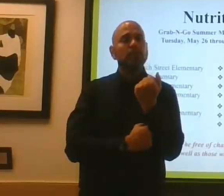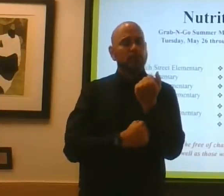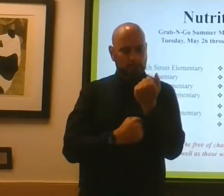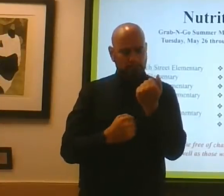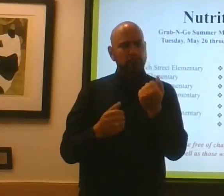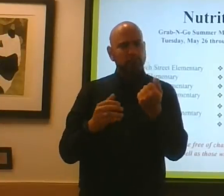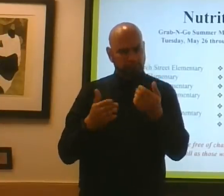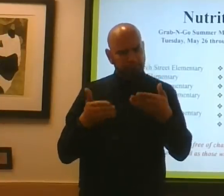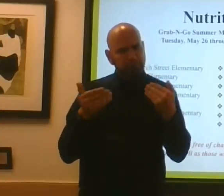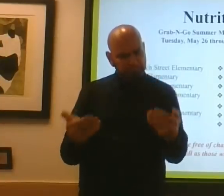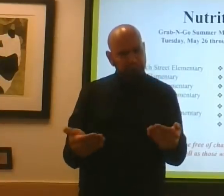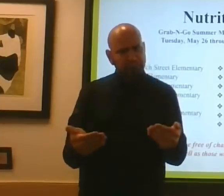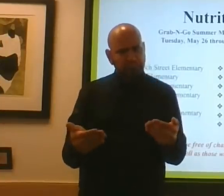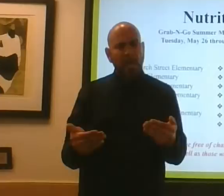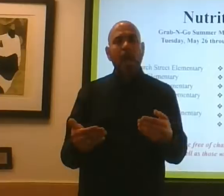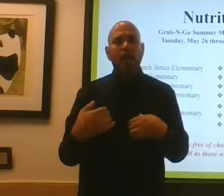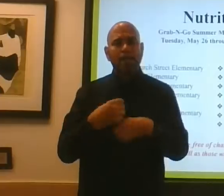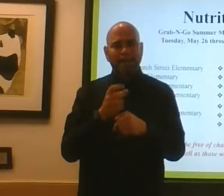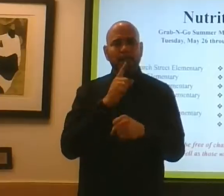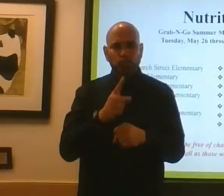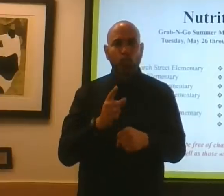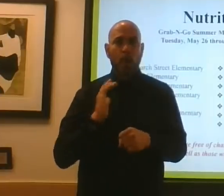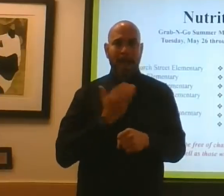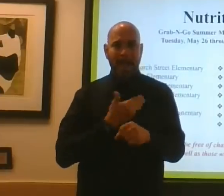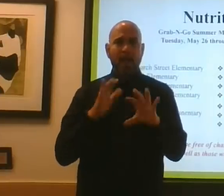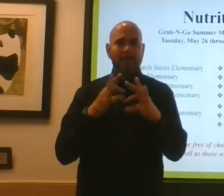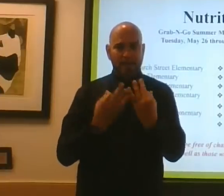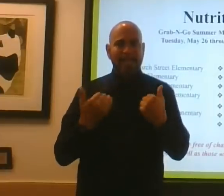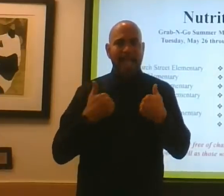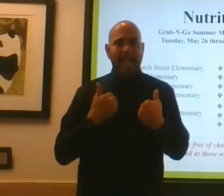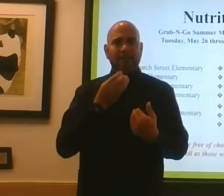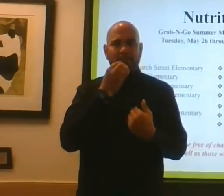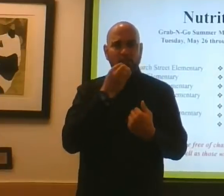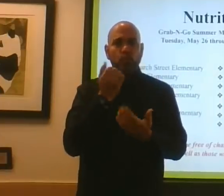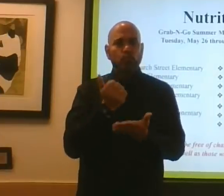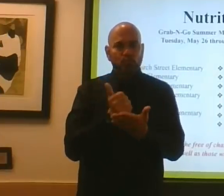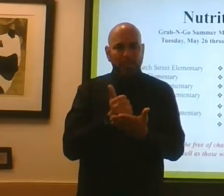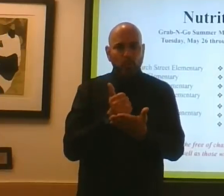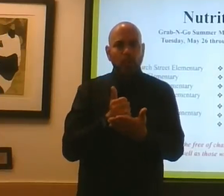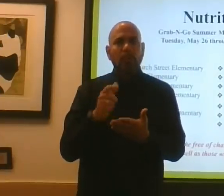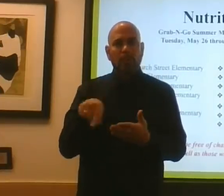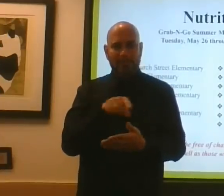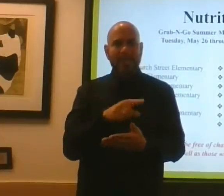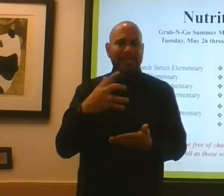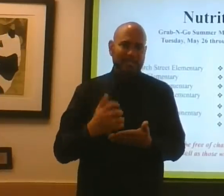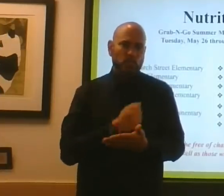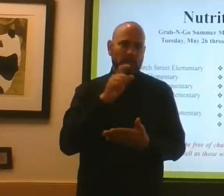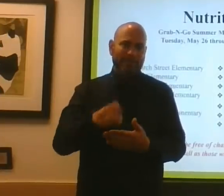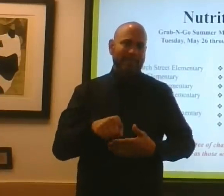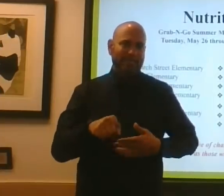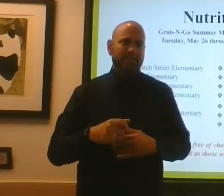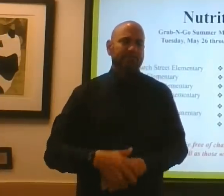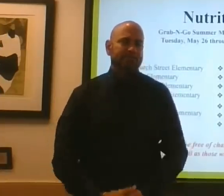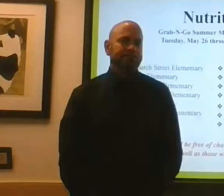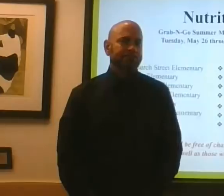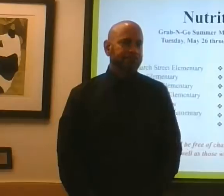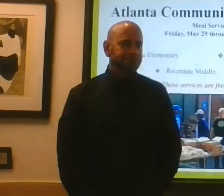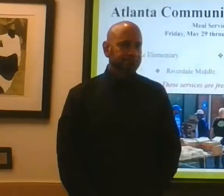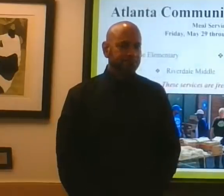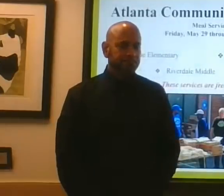right here in Clayton County to ensure that our families have their food resources that they deserve and need to have.